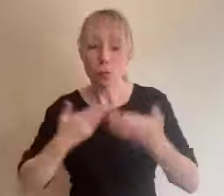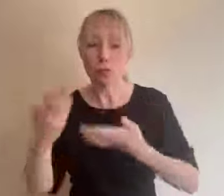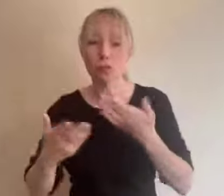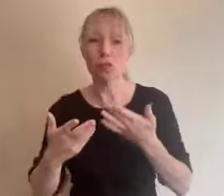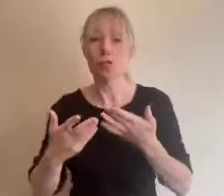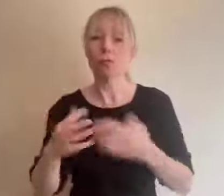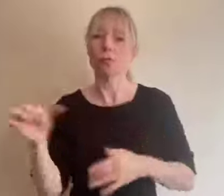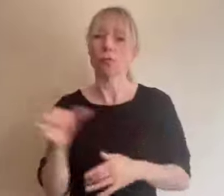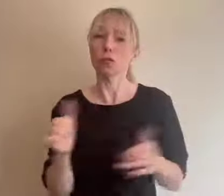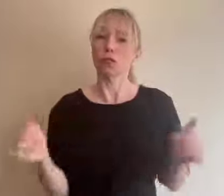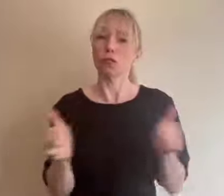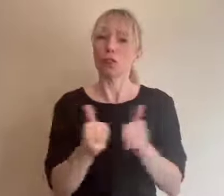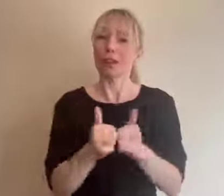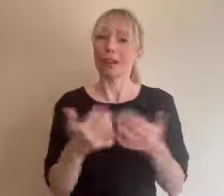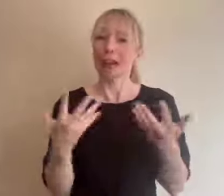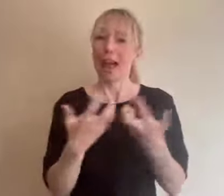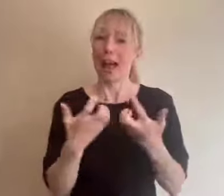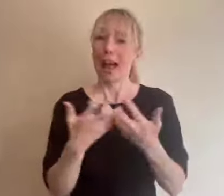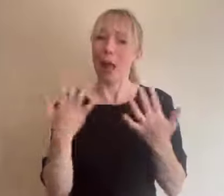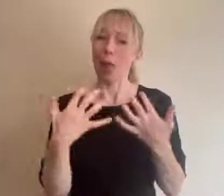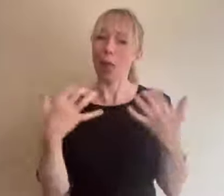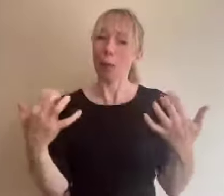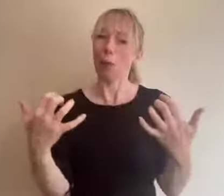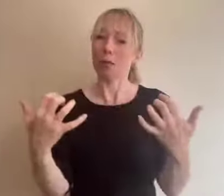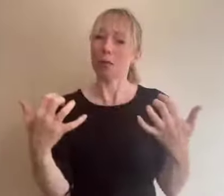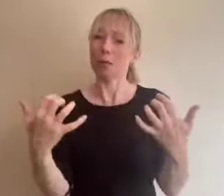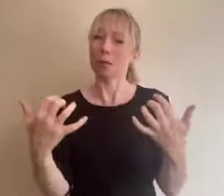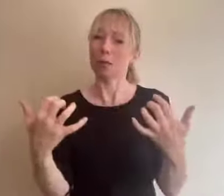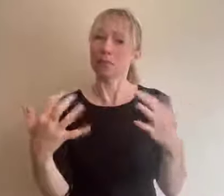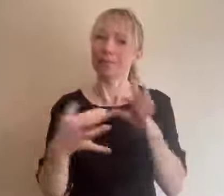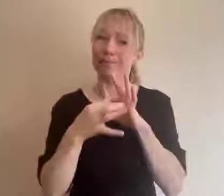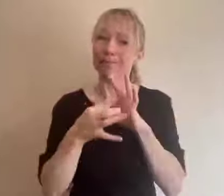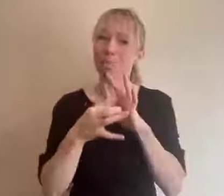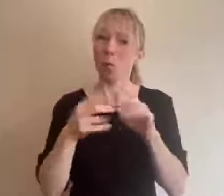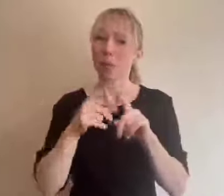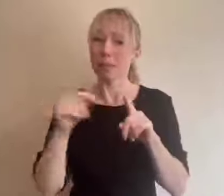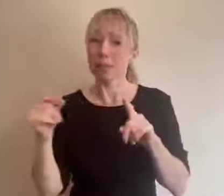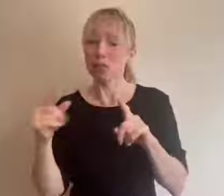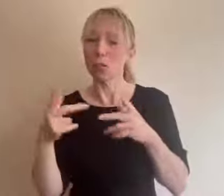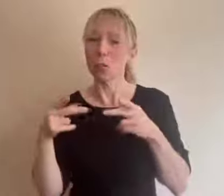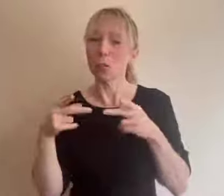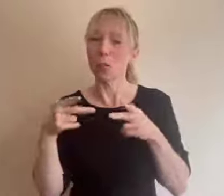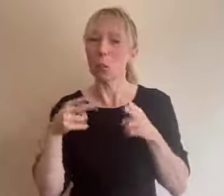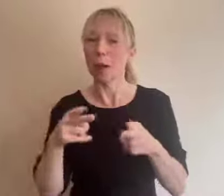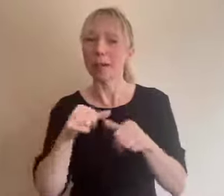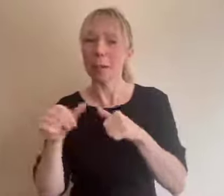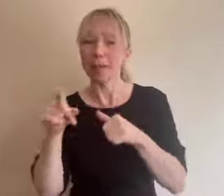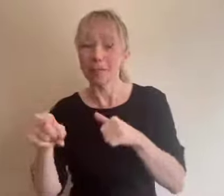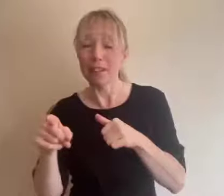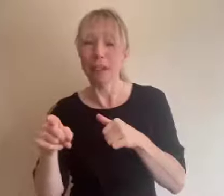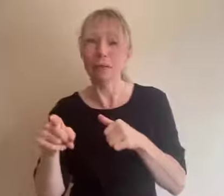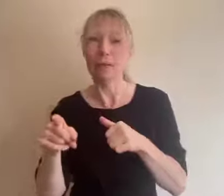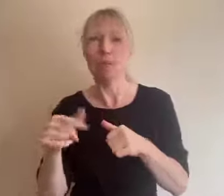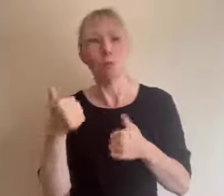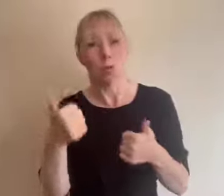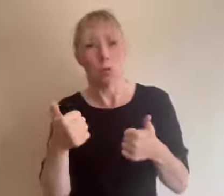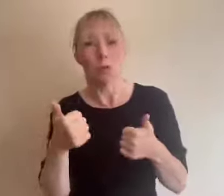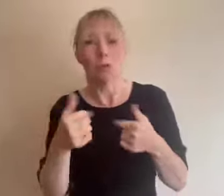could contribute digitally in a way that is accessible for them it's usually best to have several ways and we often use the raise